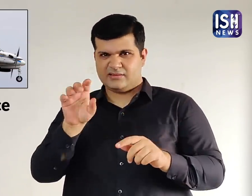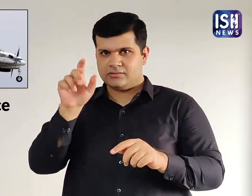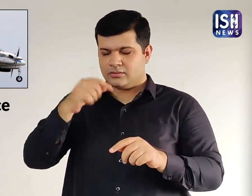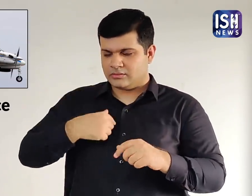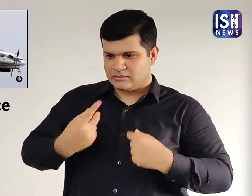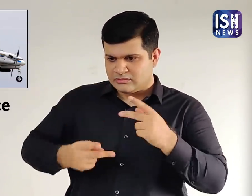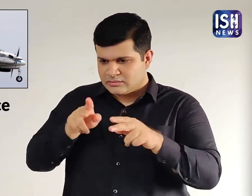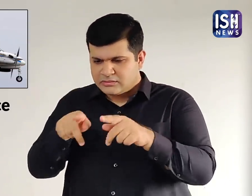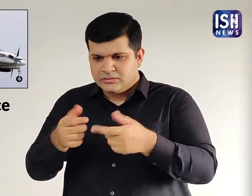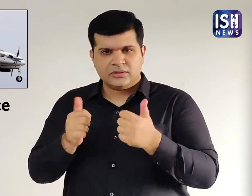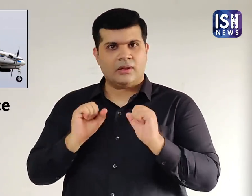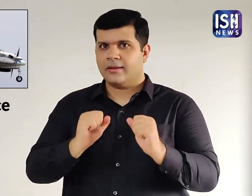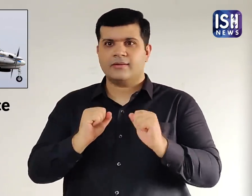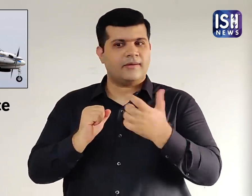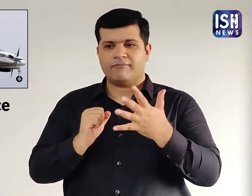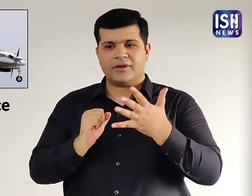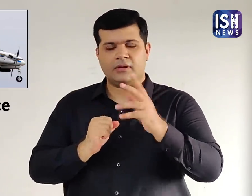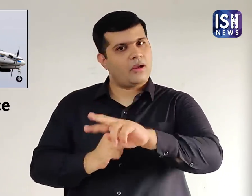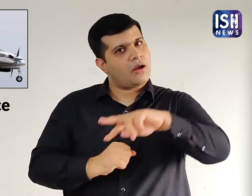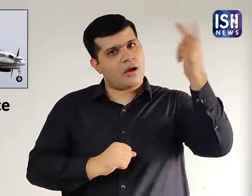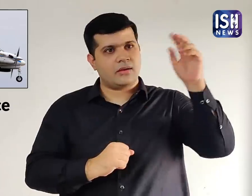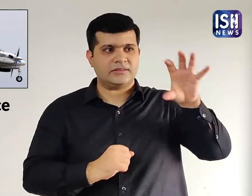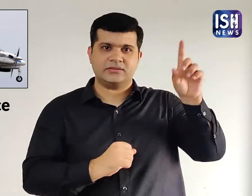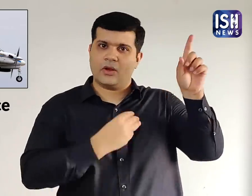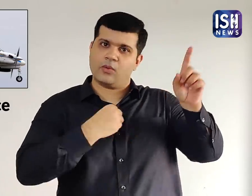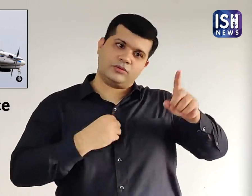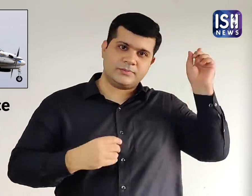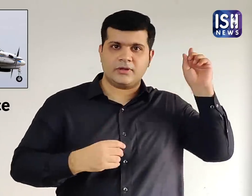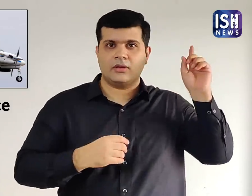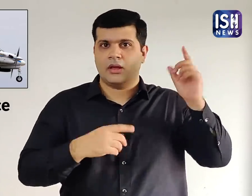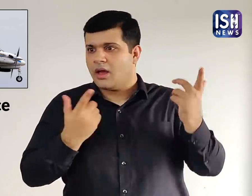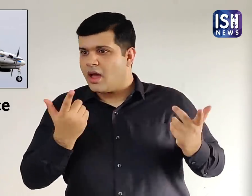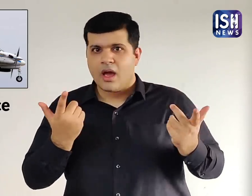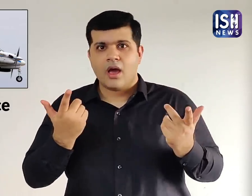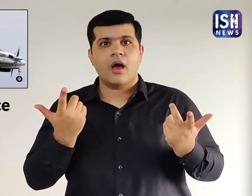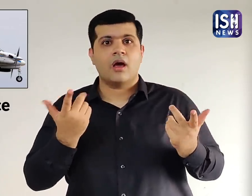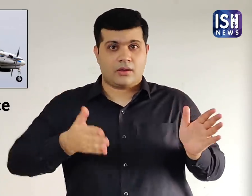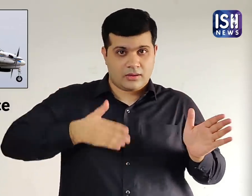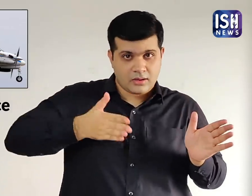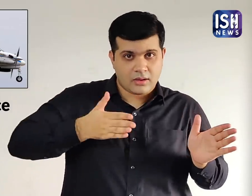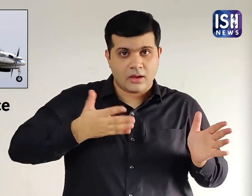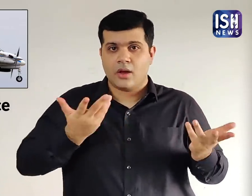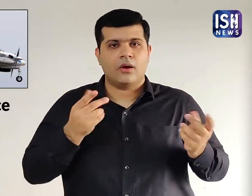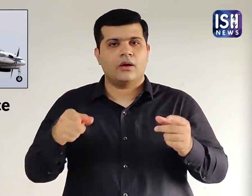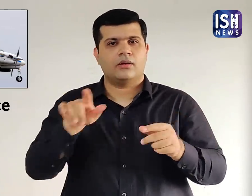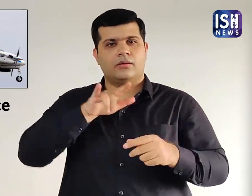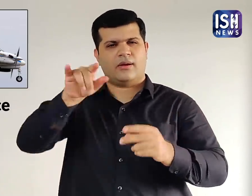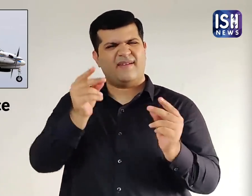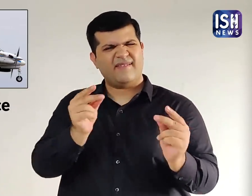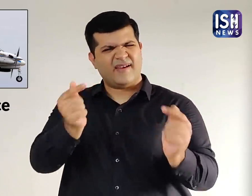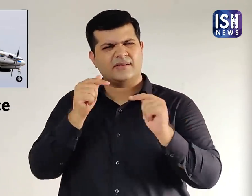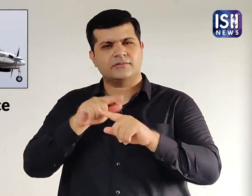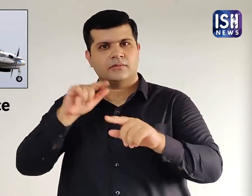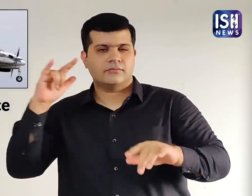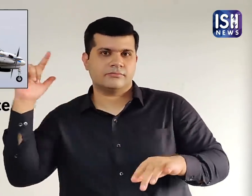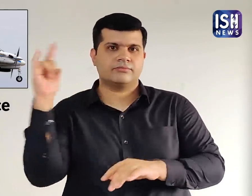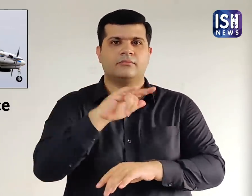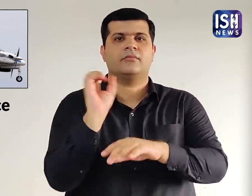For example, if a patient needs to be taken to another state for treatment, it can use the flight. Instead of using the train, they can opt for these air